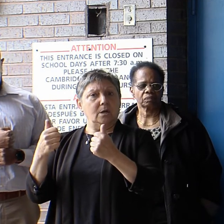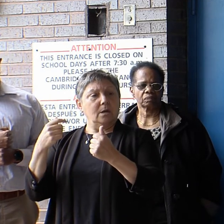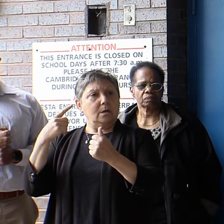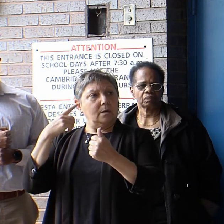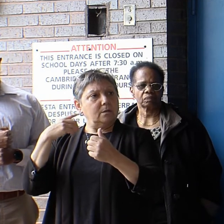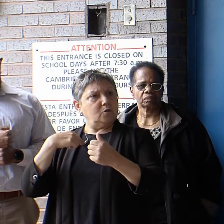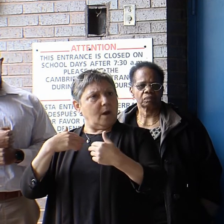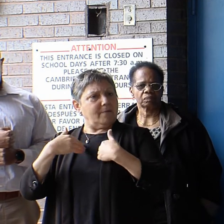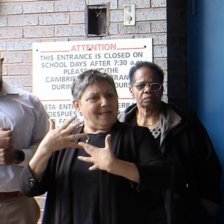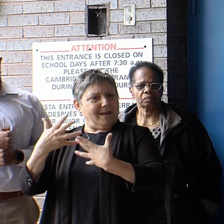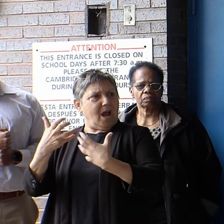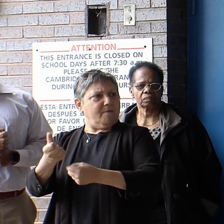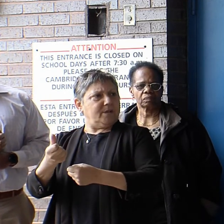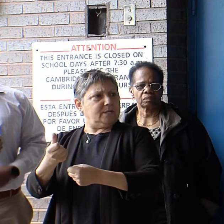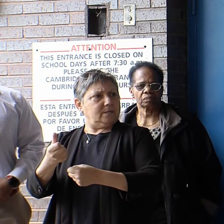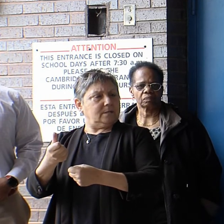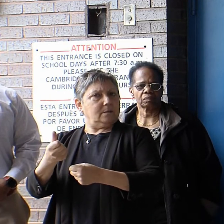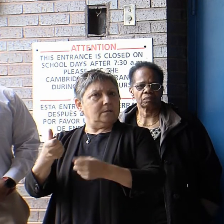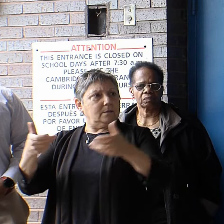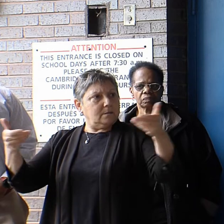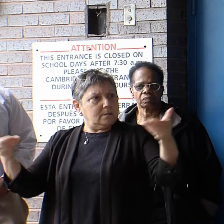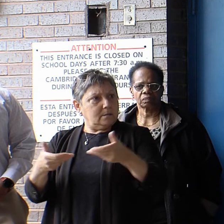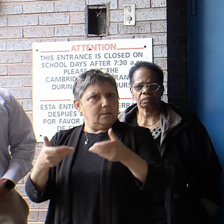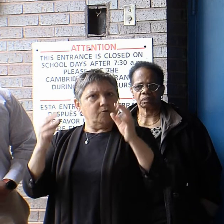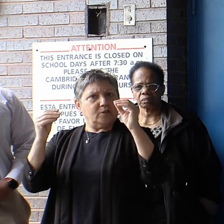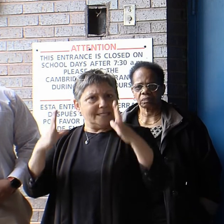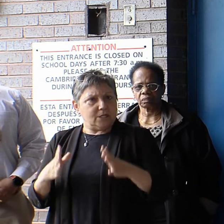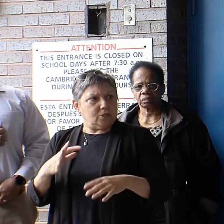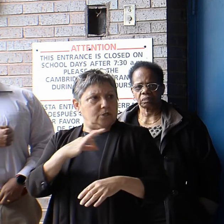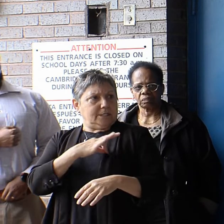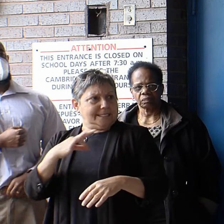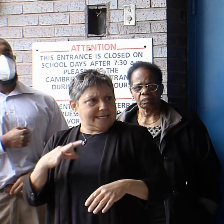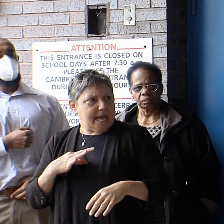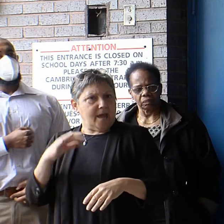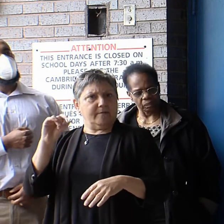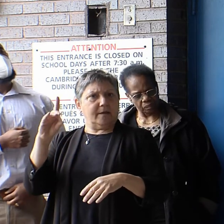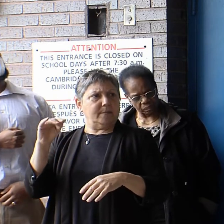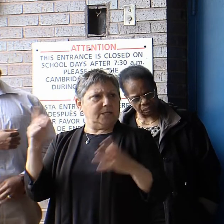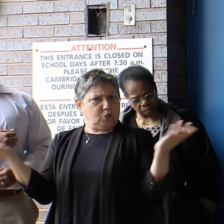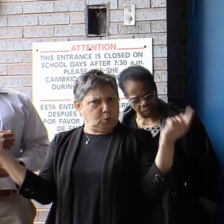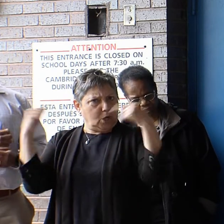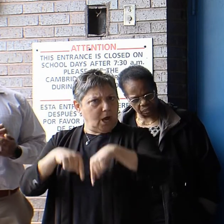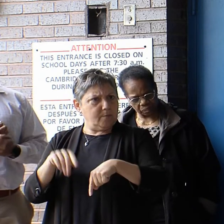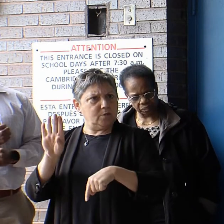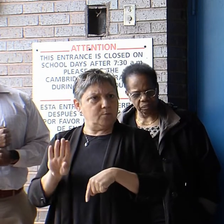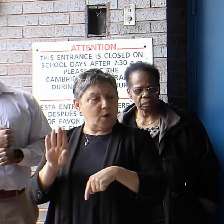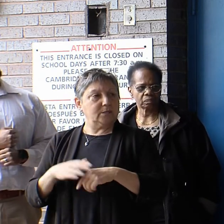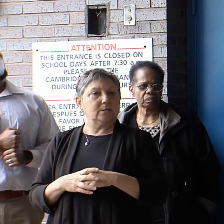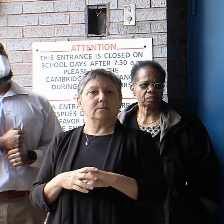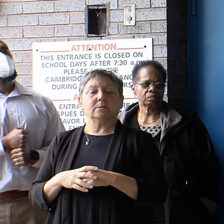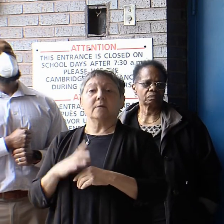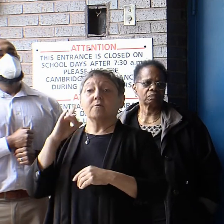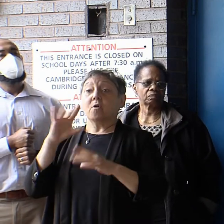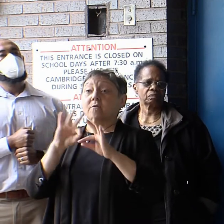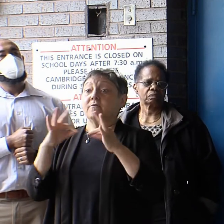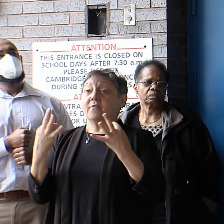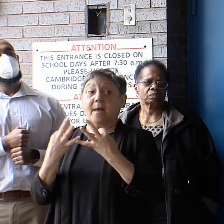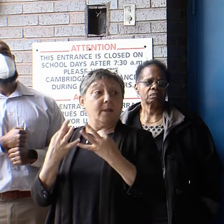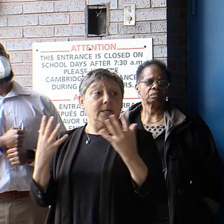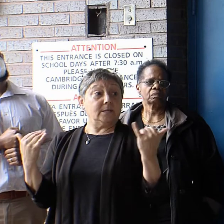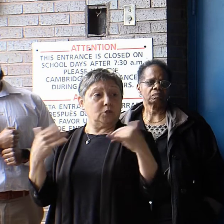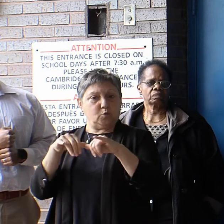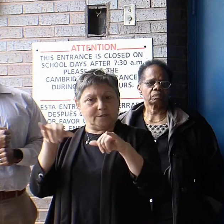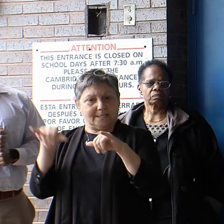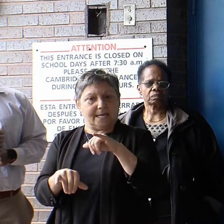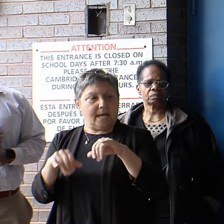the public and attracting top level educators and staff to the work and encouraging families to send their children here. And